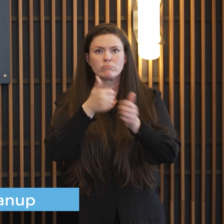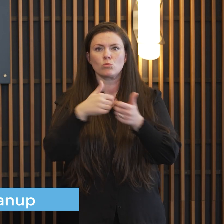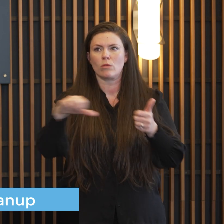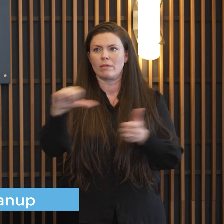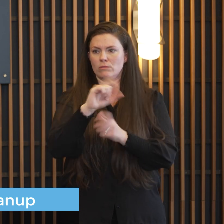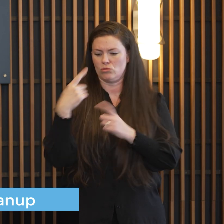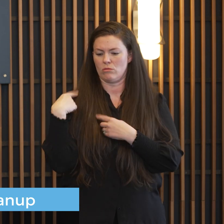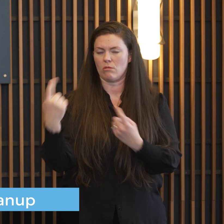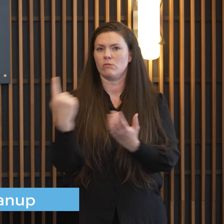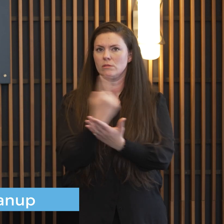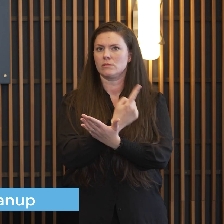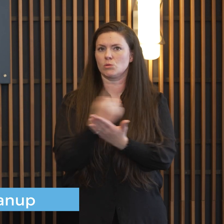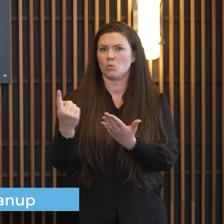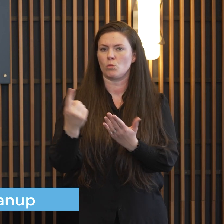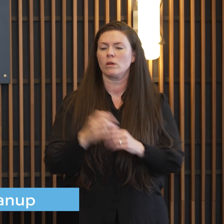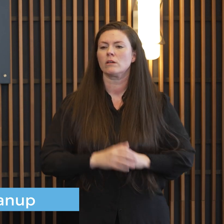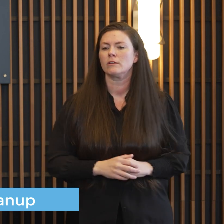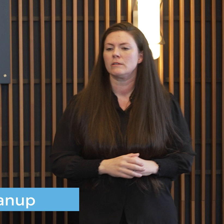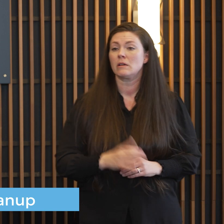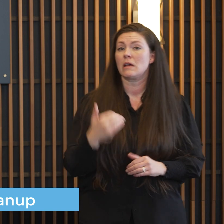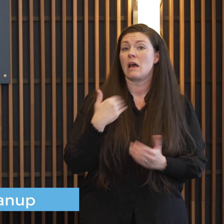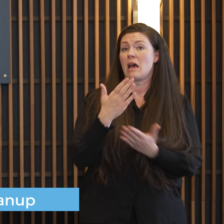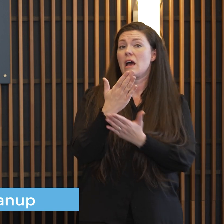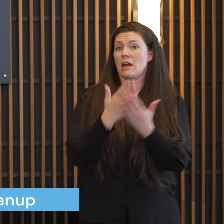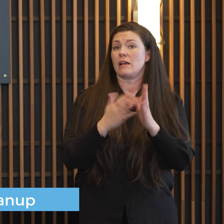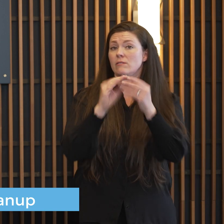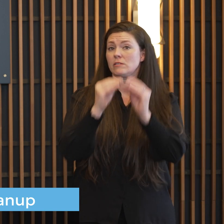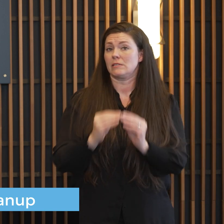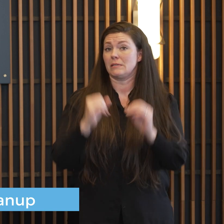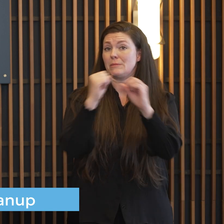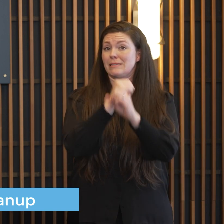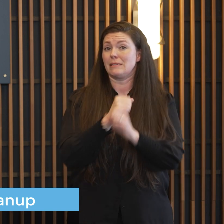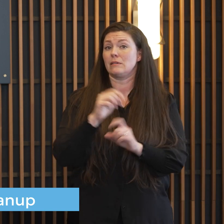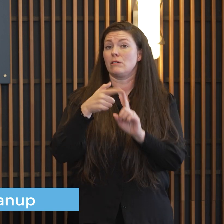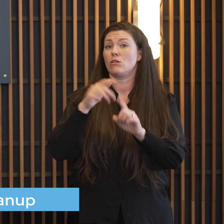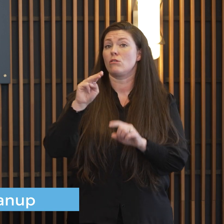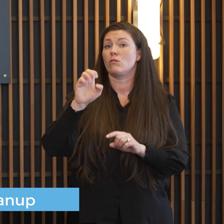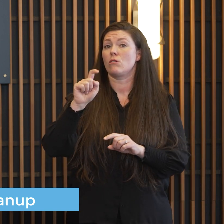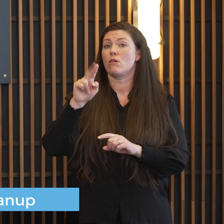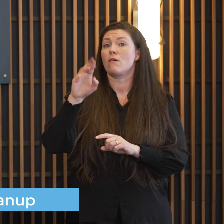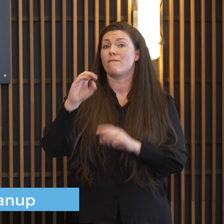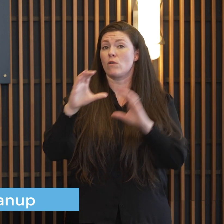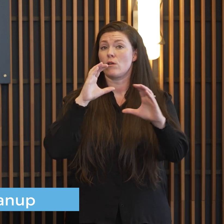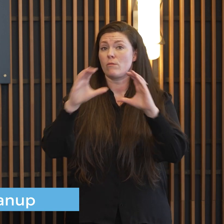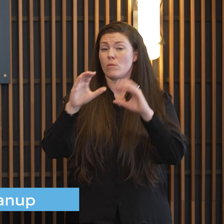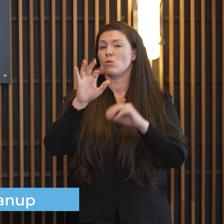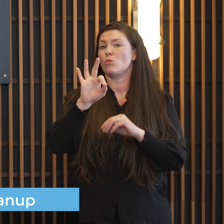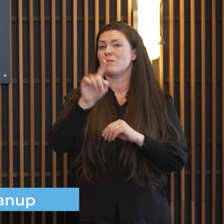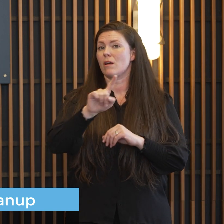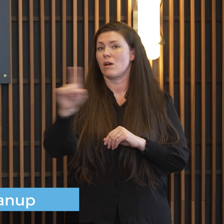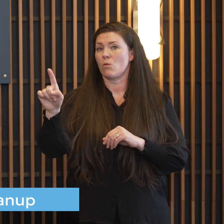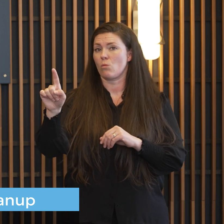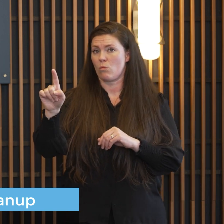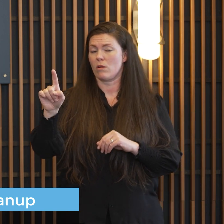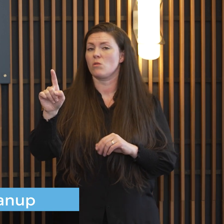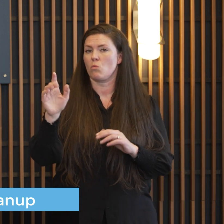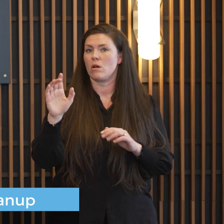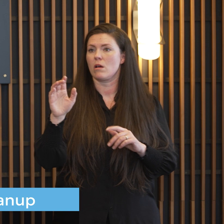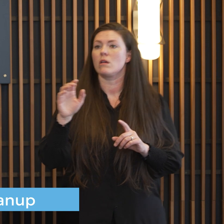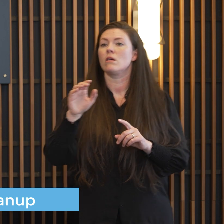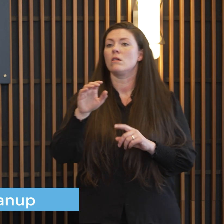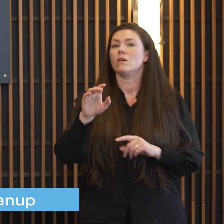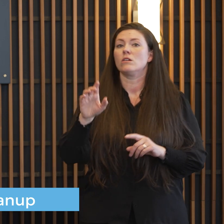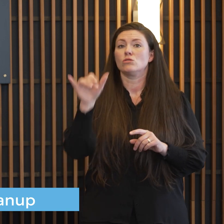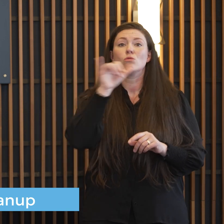the last week i do have some statistics statistics from metro communications 911 and that's from 0